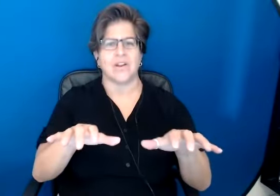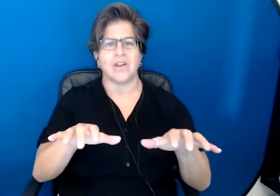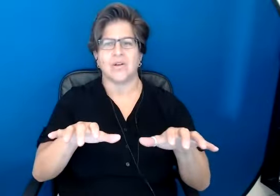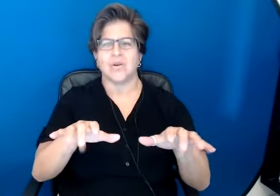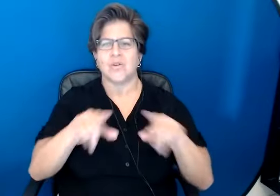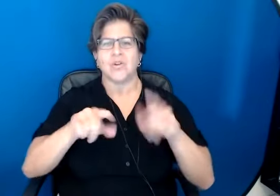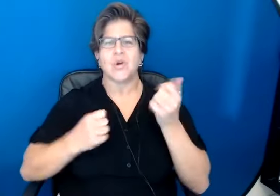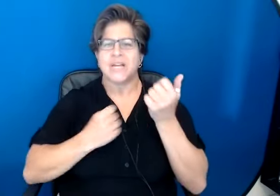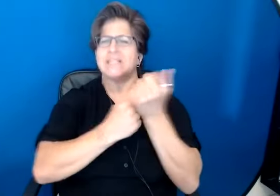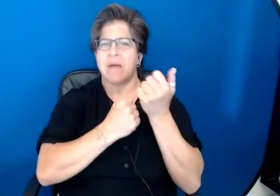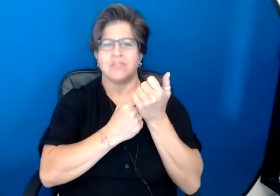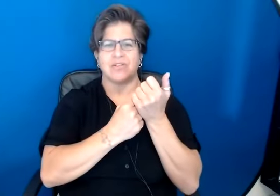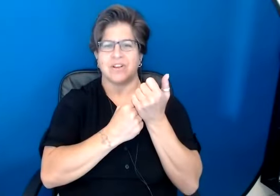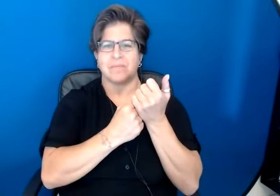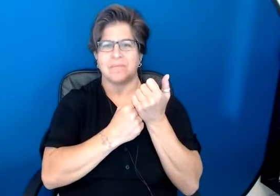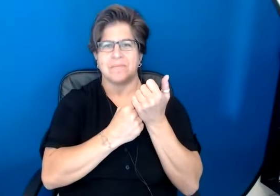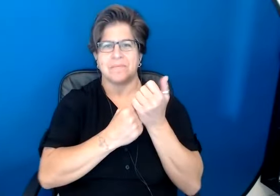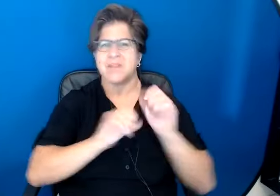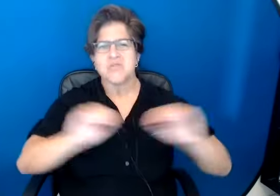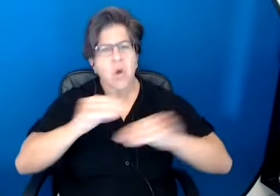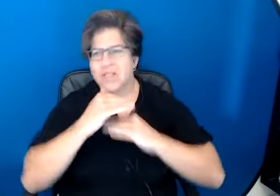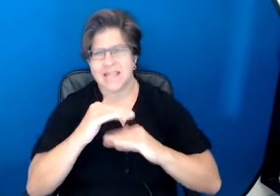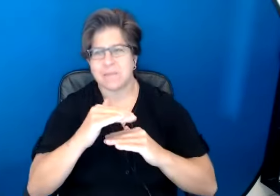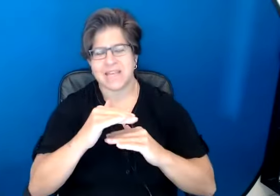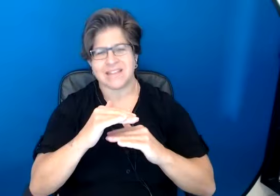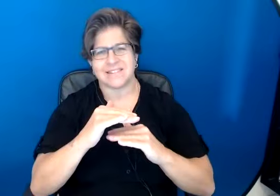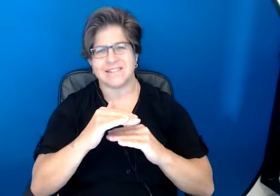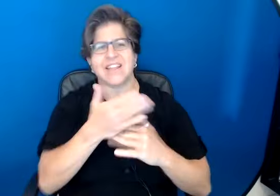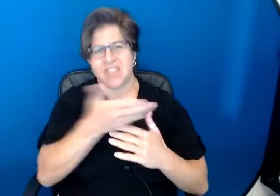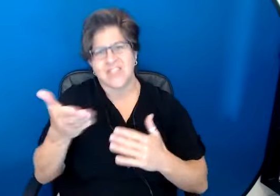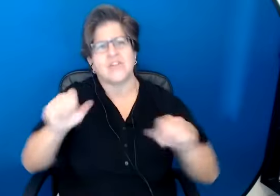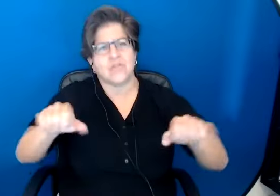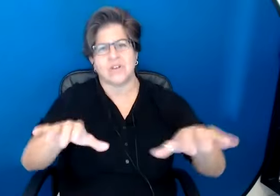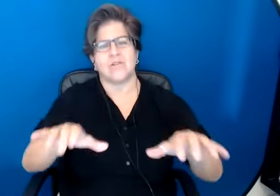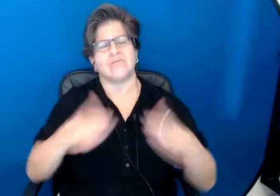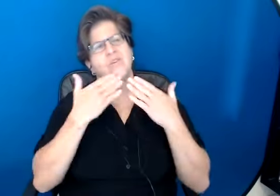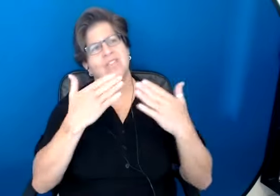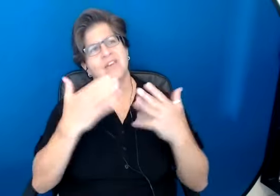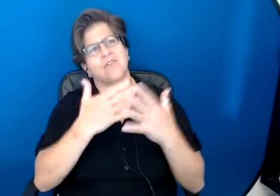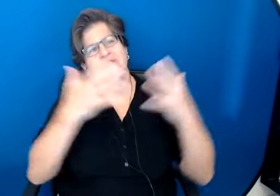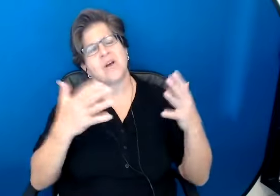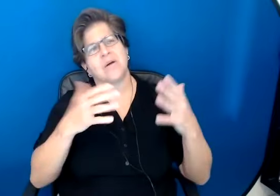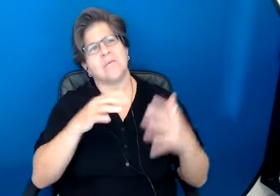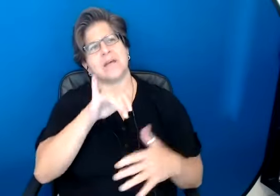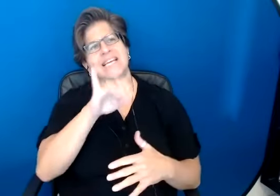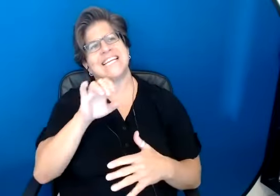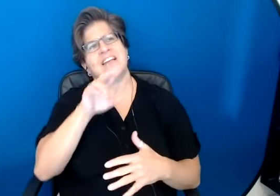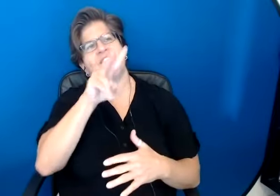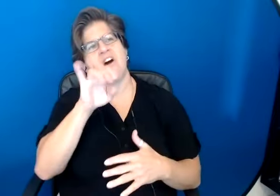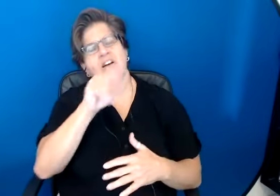no limit to what you can do in sponsorship and working these steps in your life. Thank you very